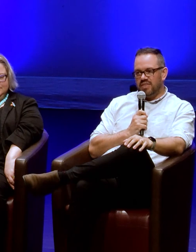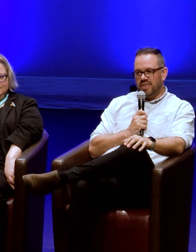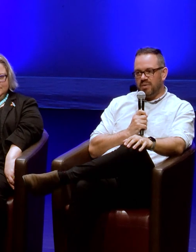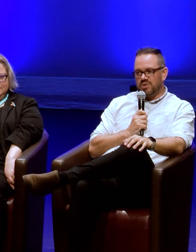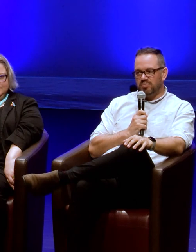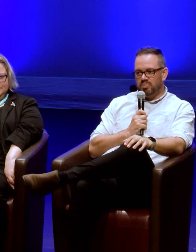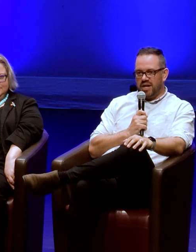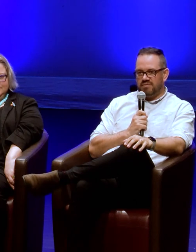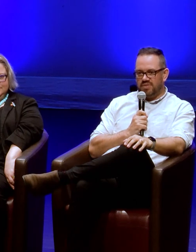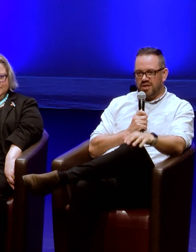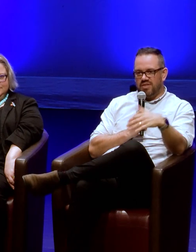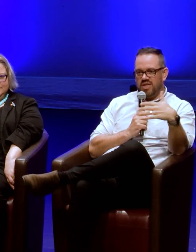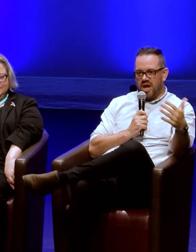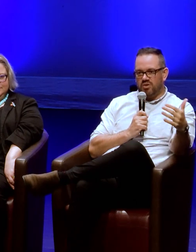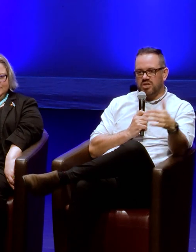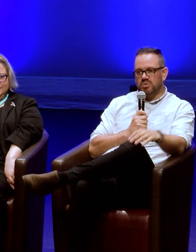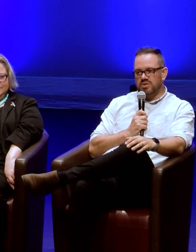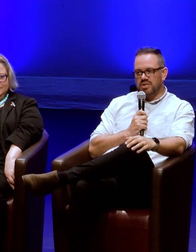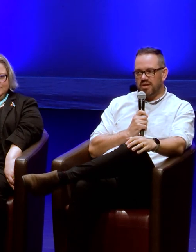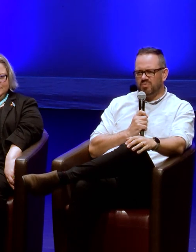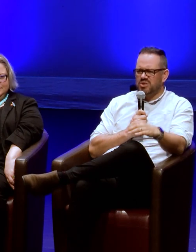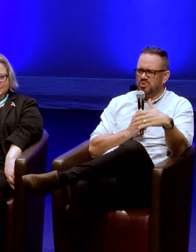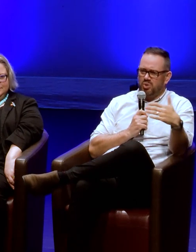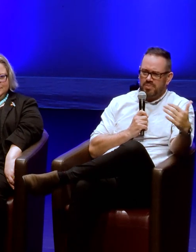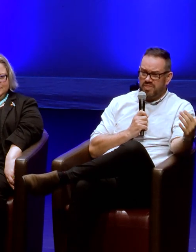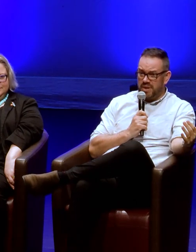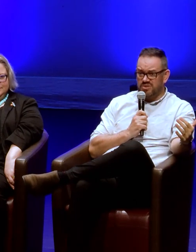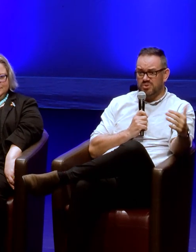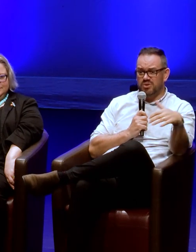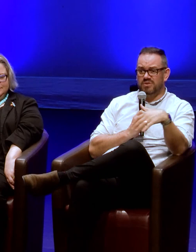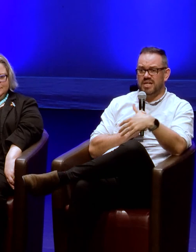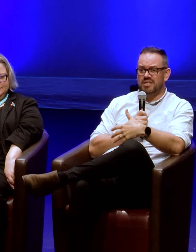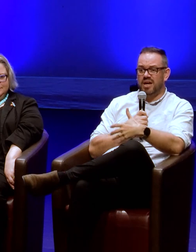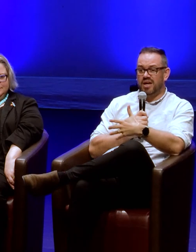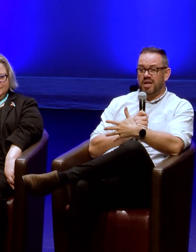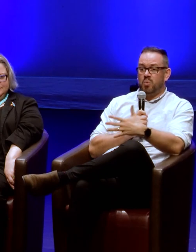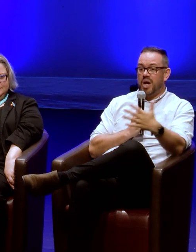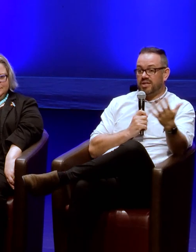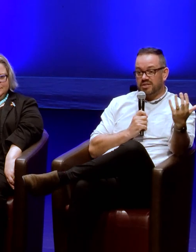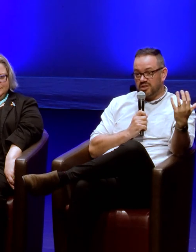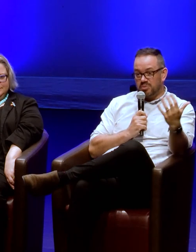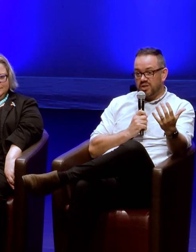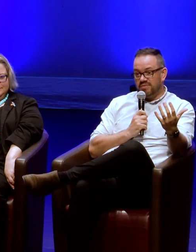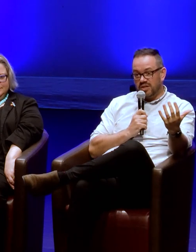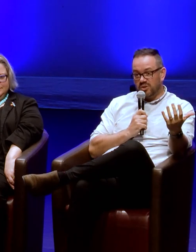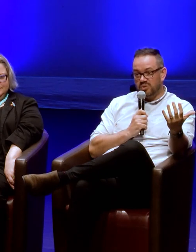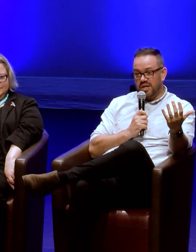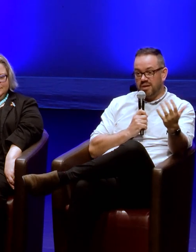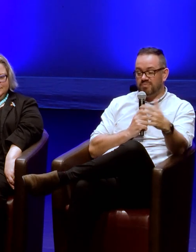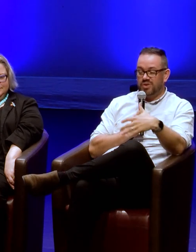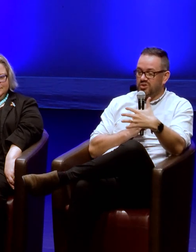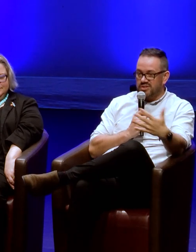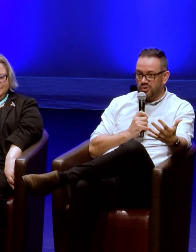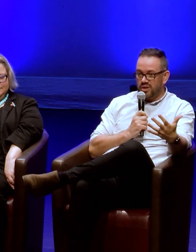think that was part of the outreach was we talked more about the Basin Reserve as a Wellington community venue,